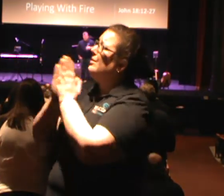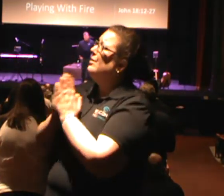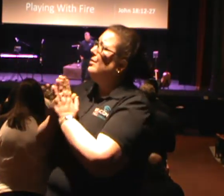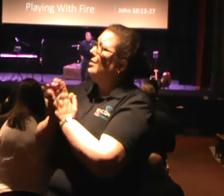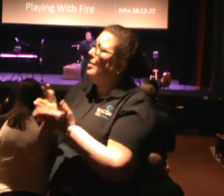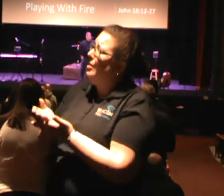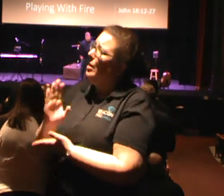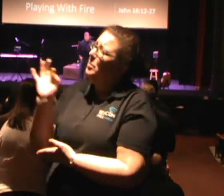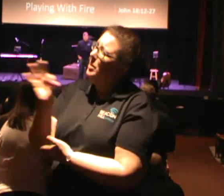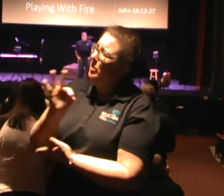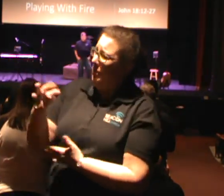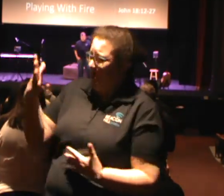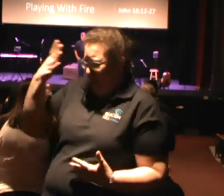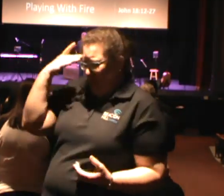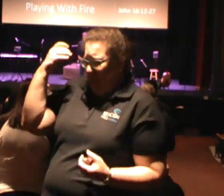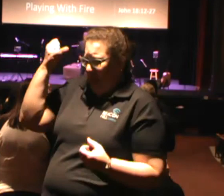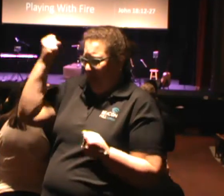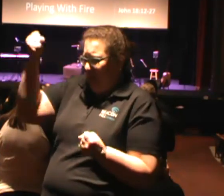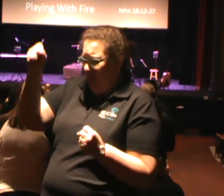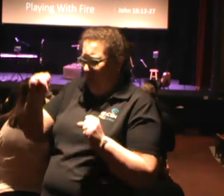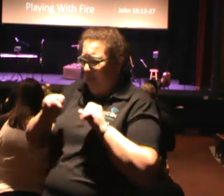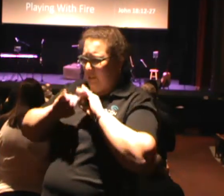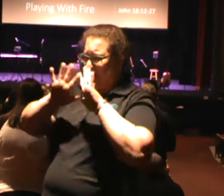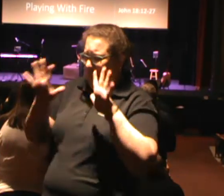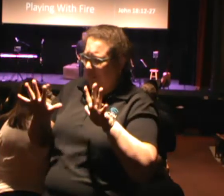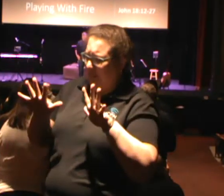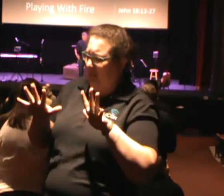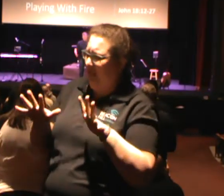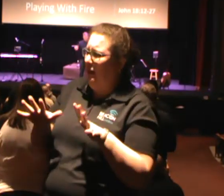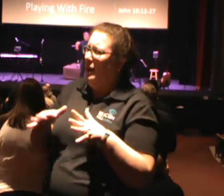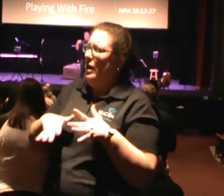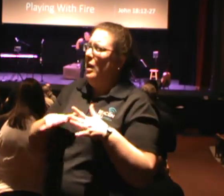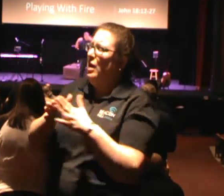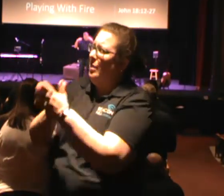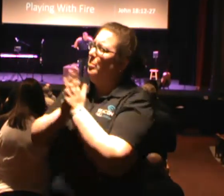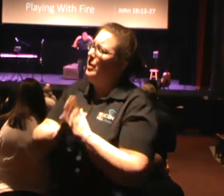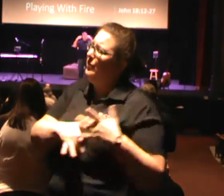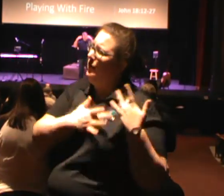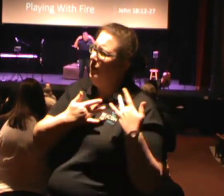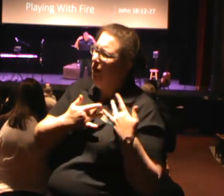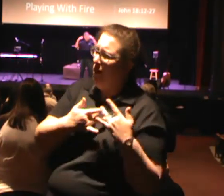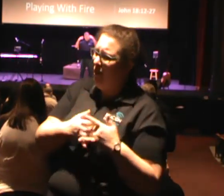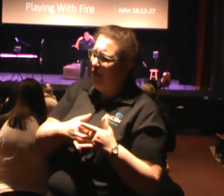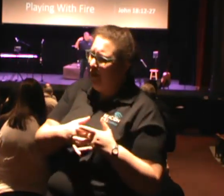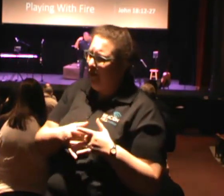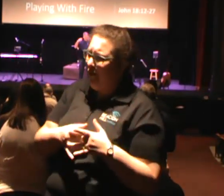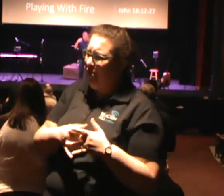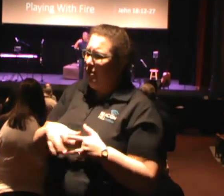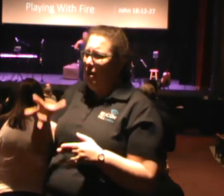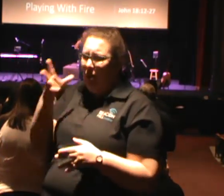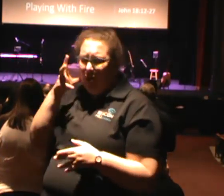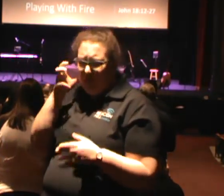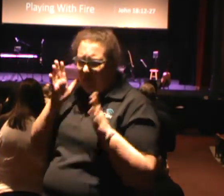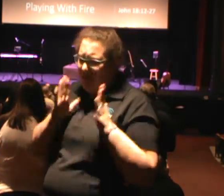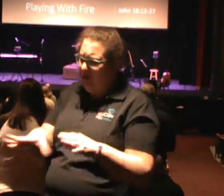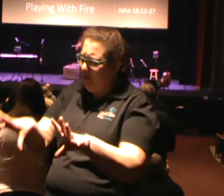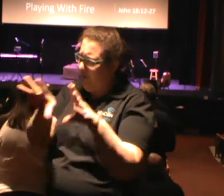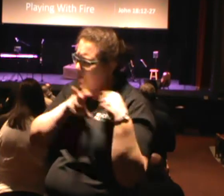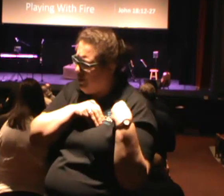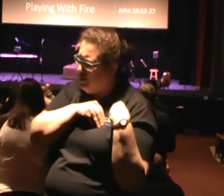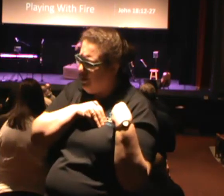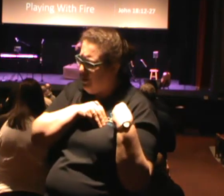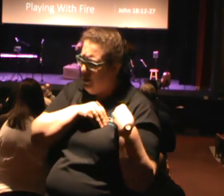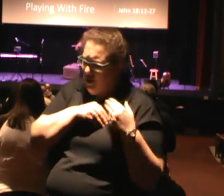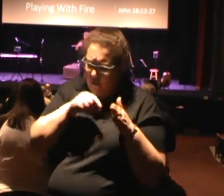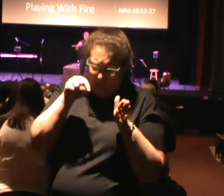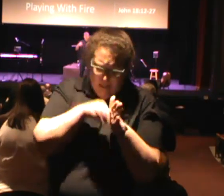Lord, I pray for the hearts of the hearers to receive the word. Lord, not only receive it, but Lord, dig into the truths of